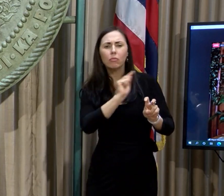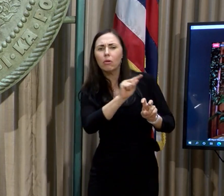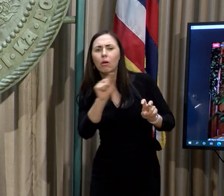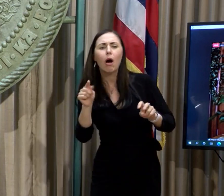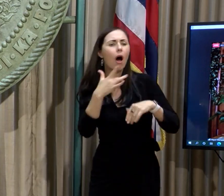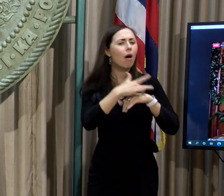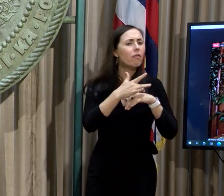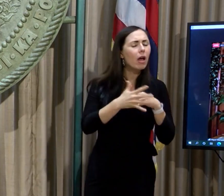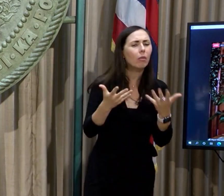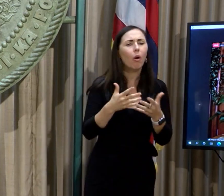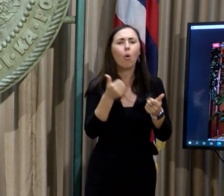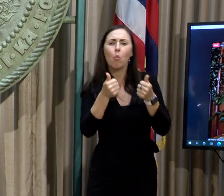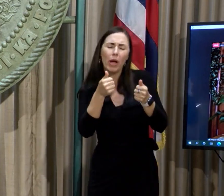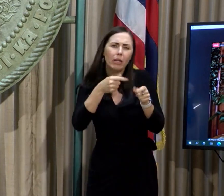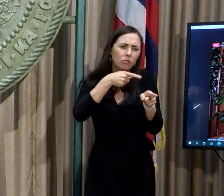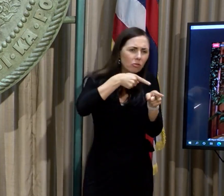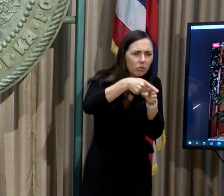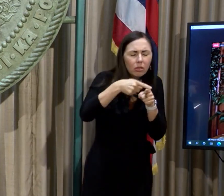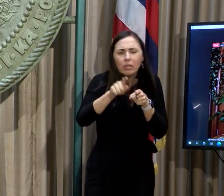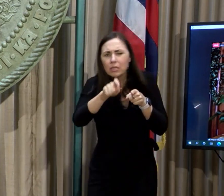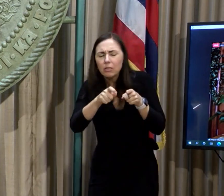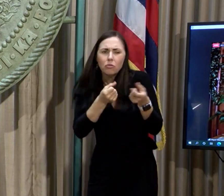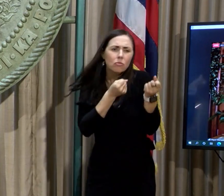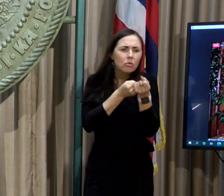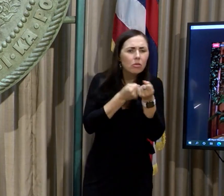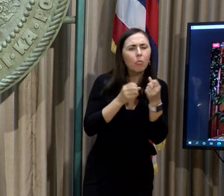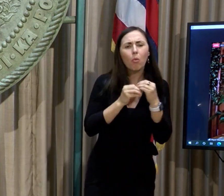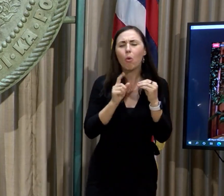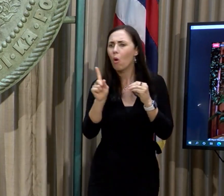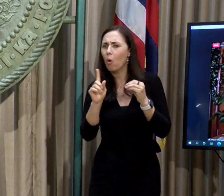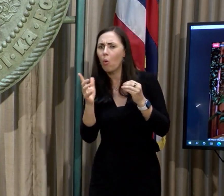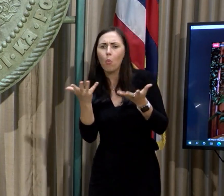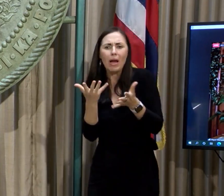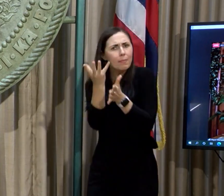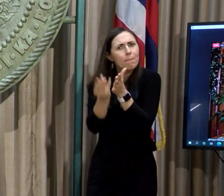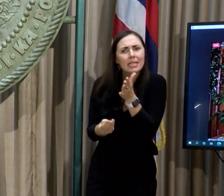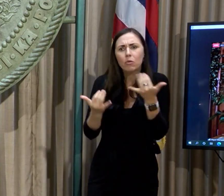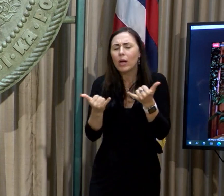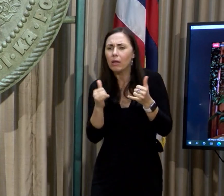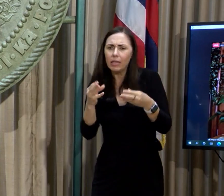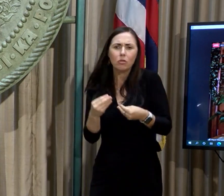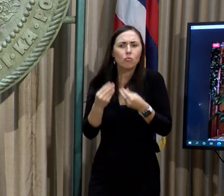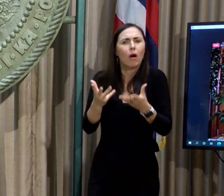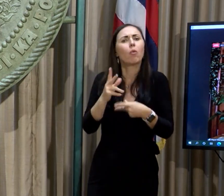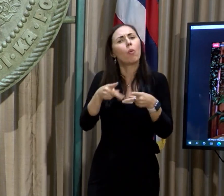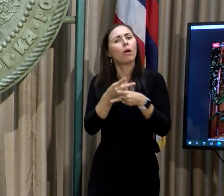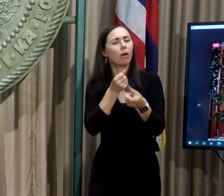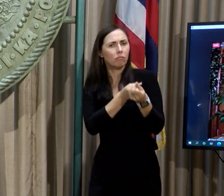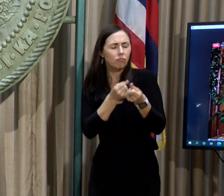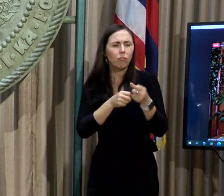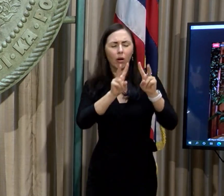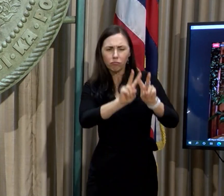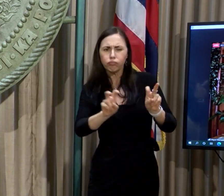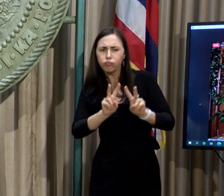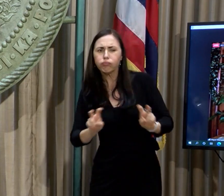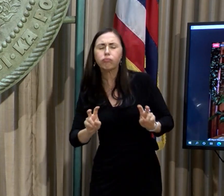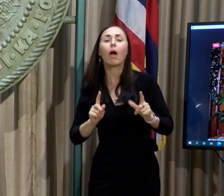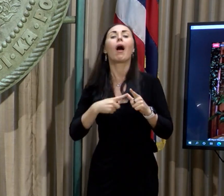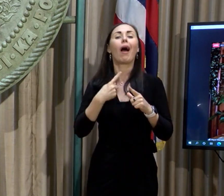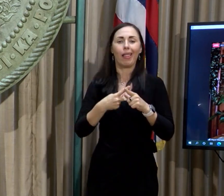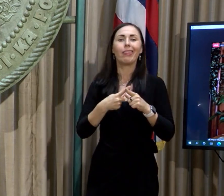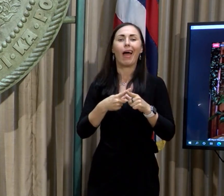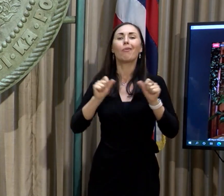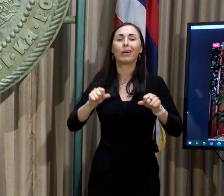and the areas and gaps that currently exist in our community, so that we can make targeted